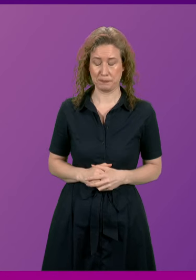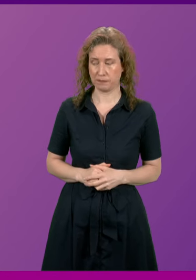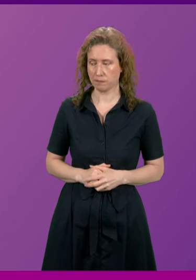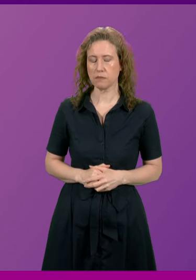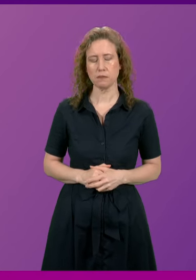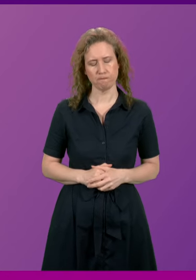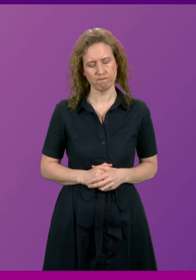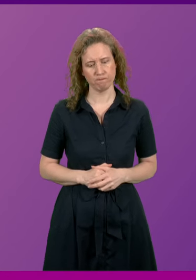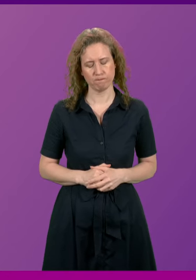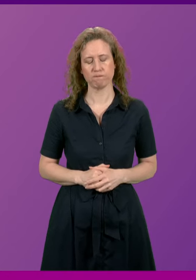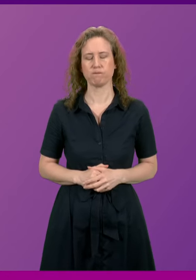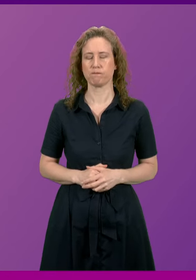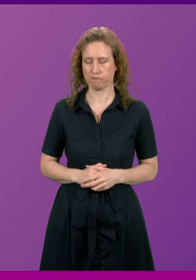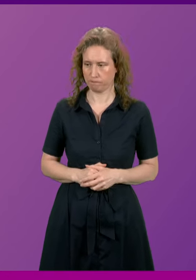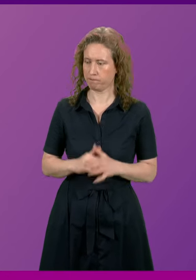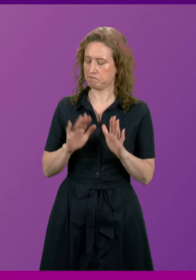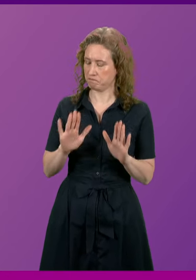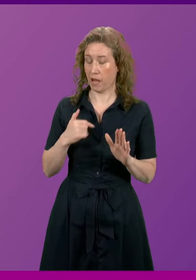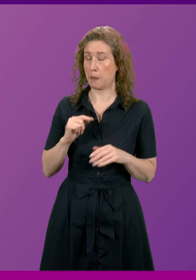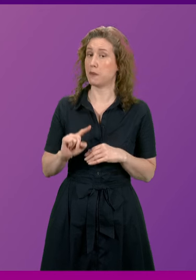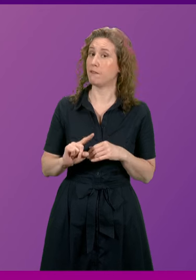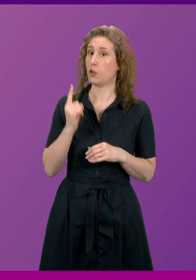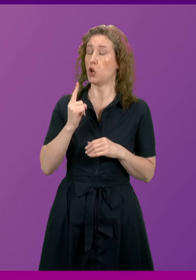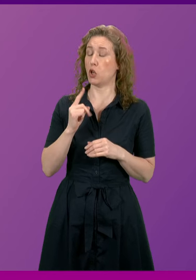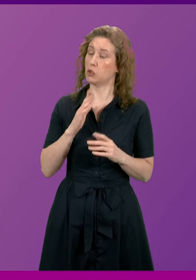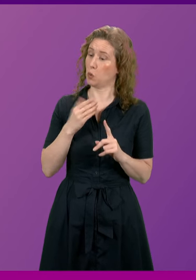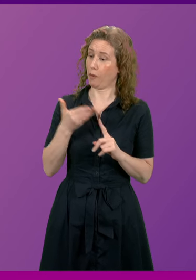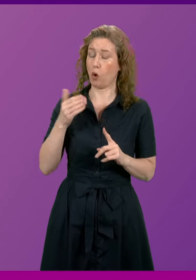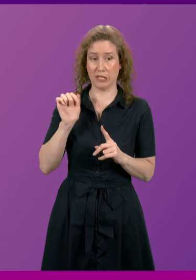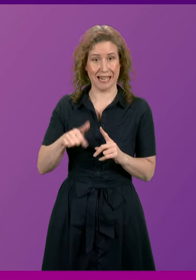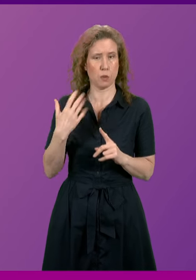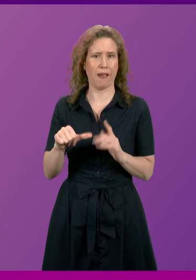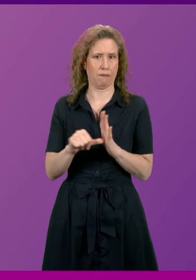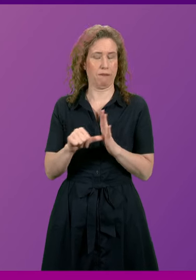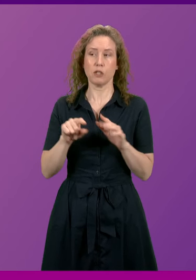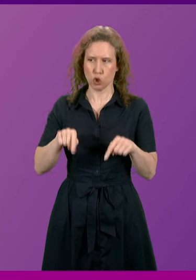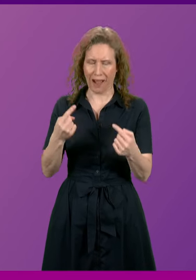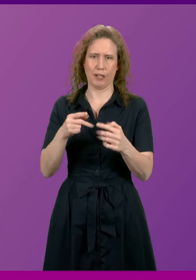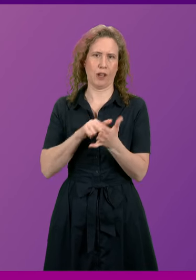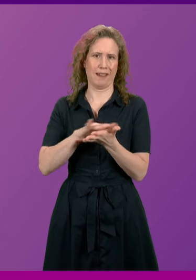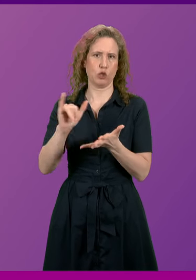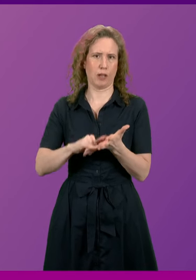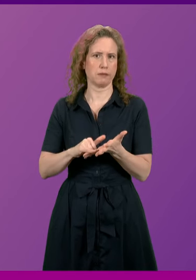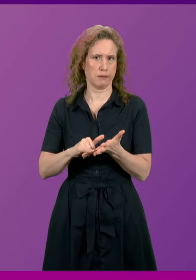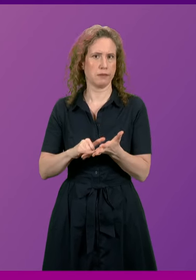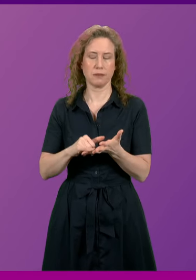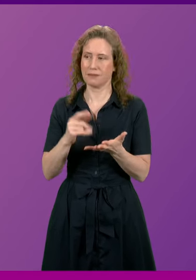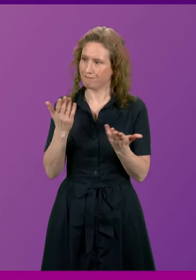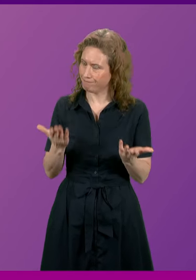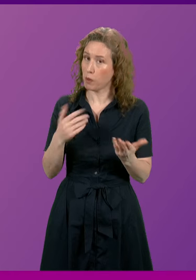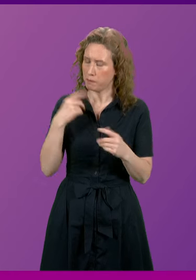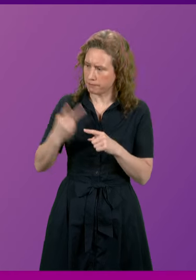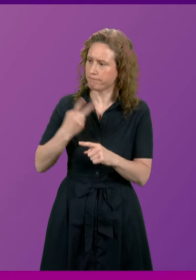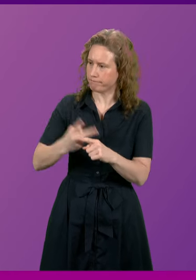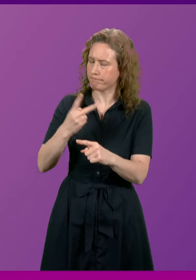Senator Sir, I'm the first to acknowledge that we face challenges in the National Health Service as a consequence, as these issues have been well